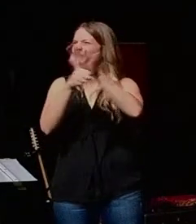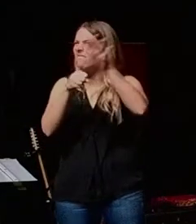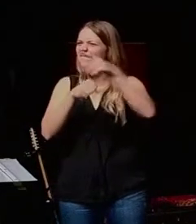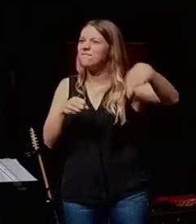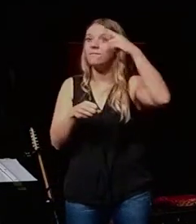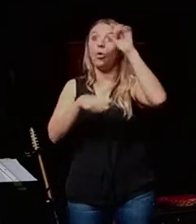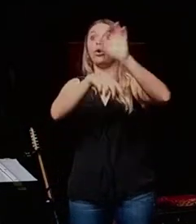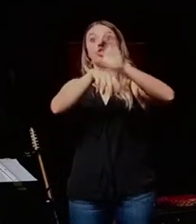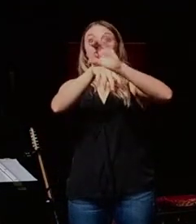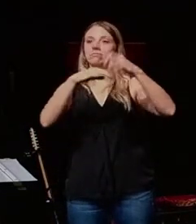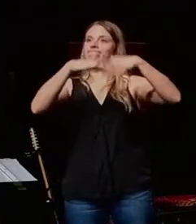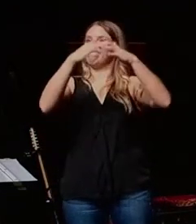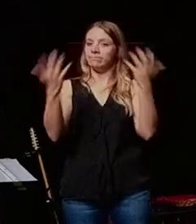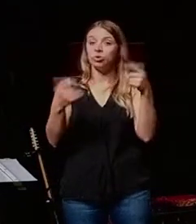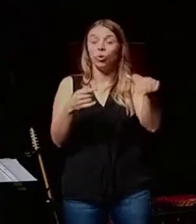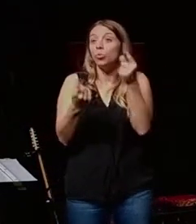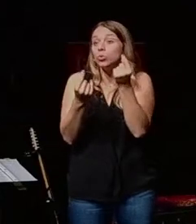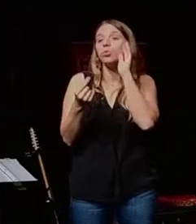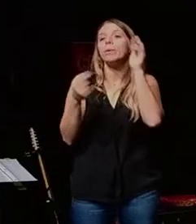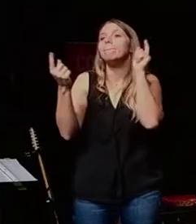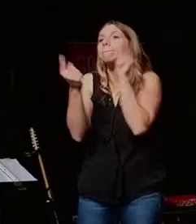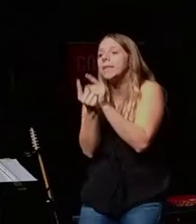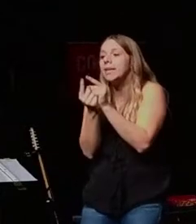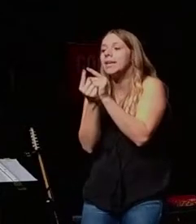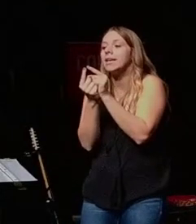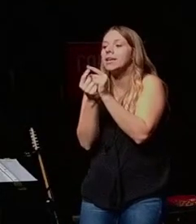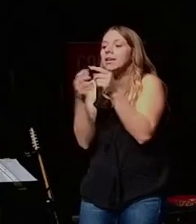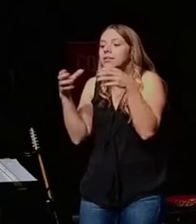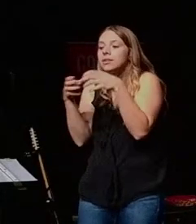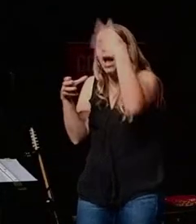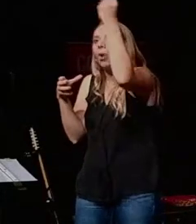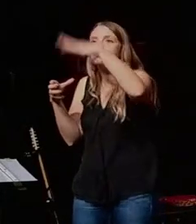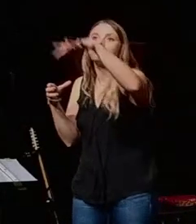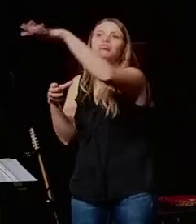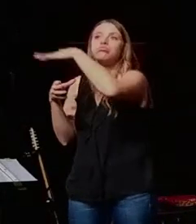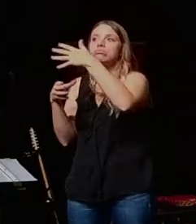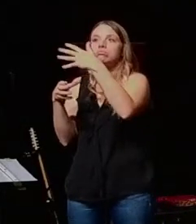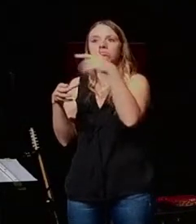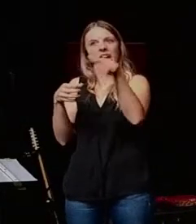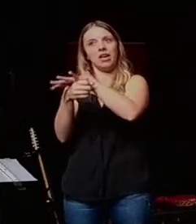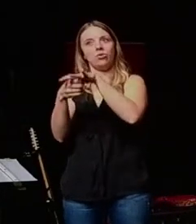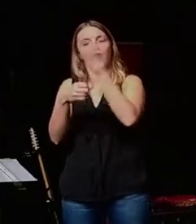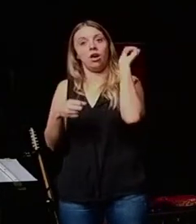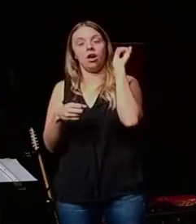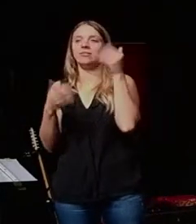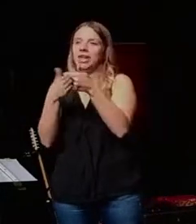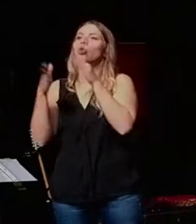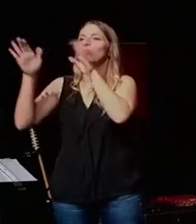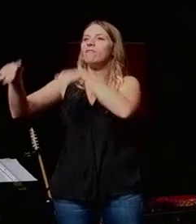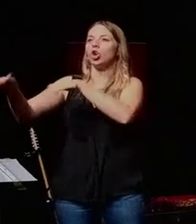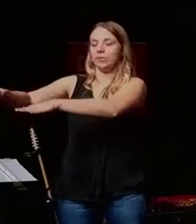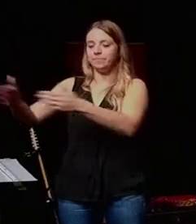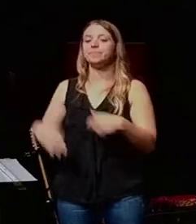could have a synagogue. So, what they would do is they would meet someone somewhere out there and that place, in this particular case, would be the river.